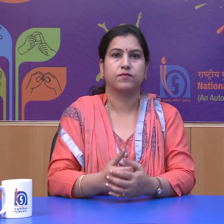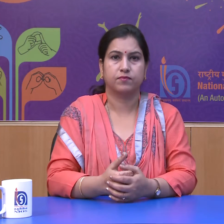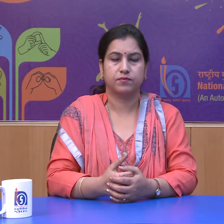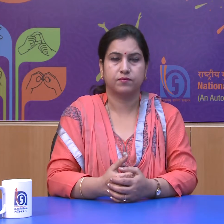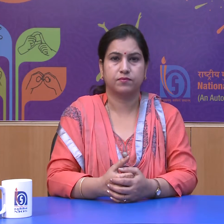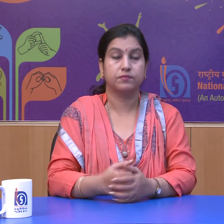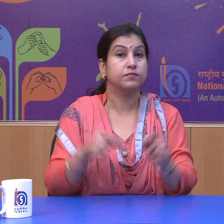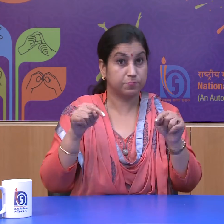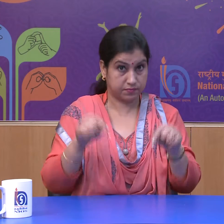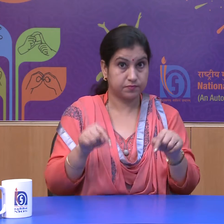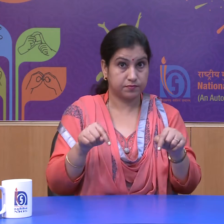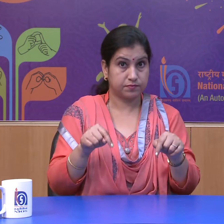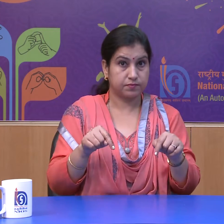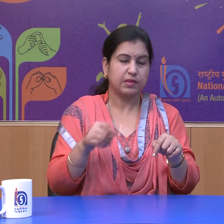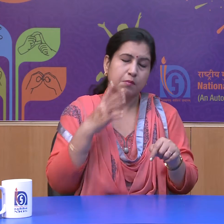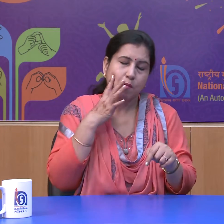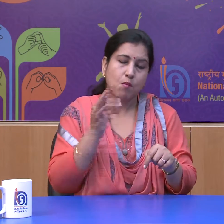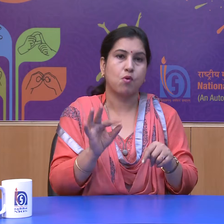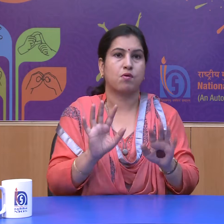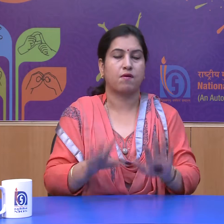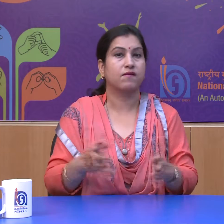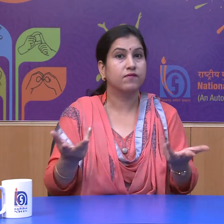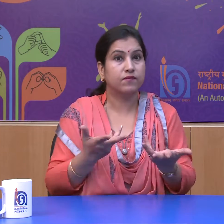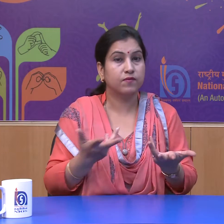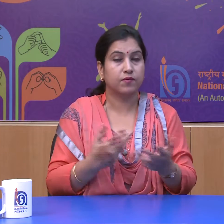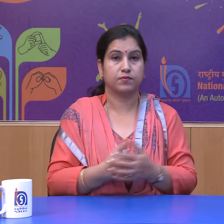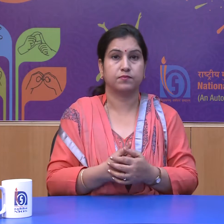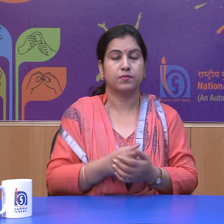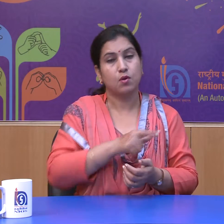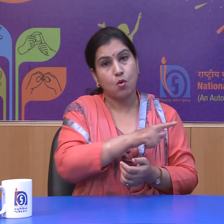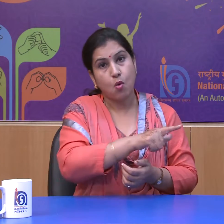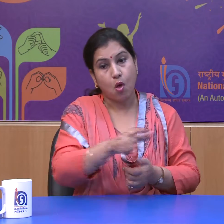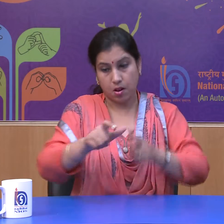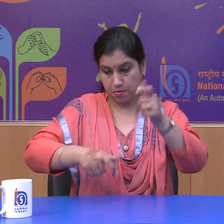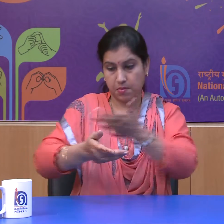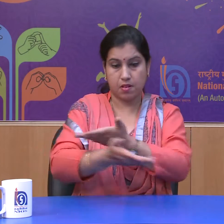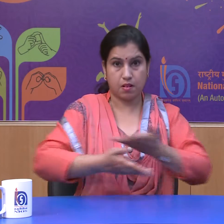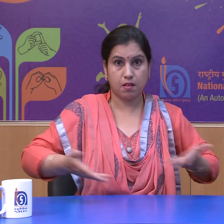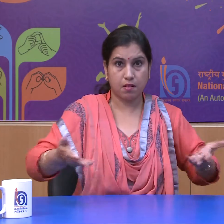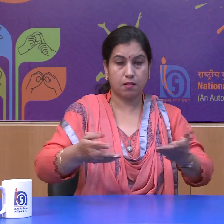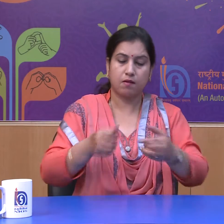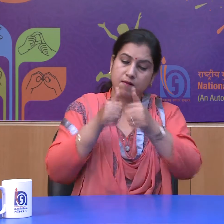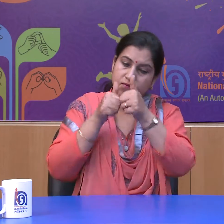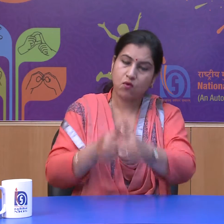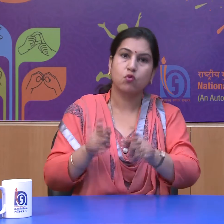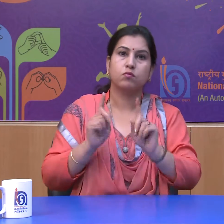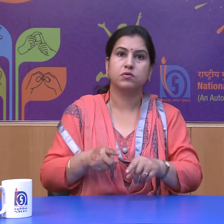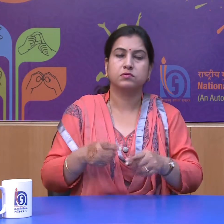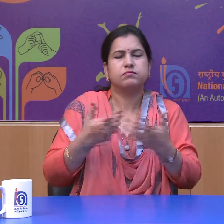Therefore, it is important that all the people are able to follow any religion they want to